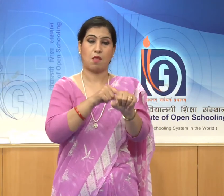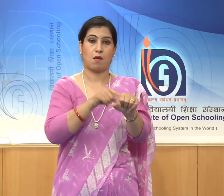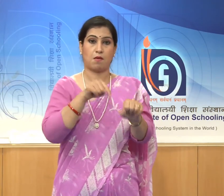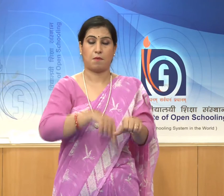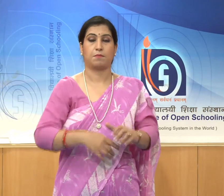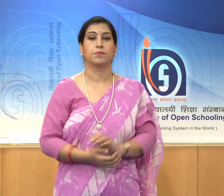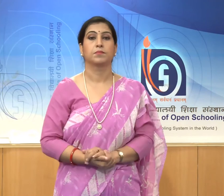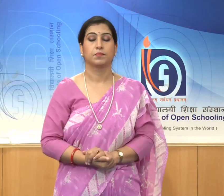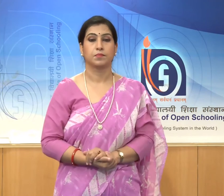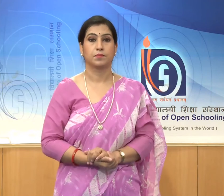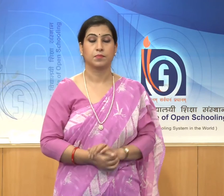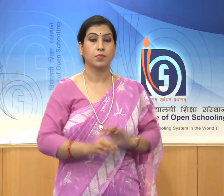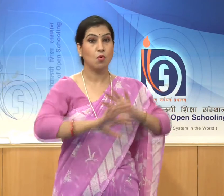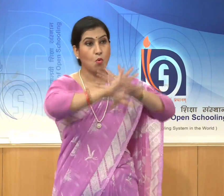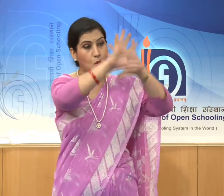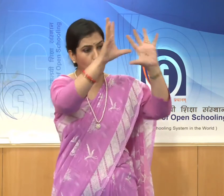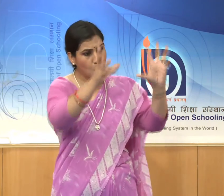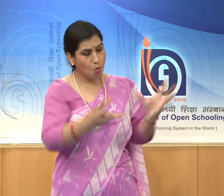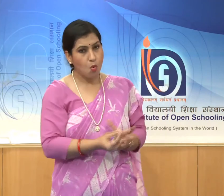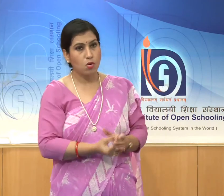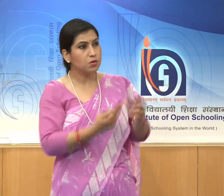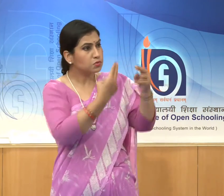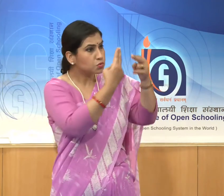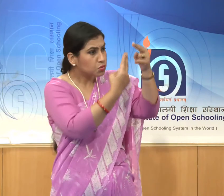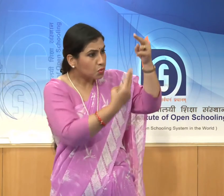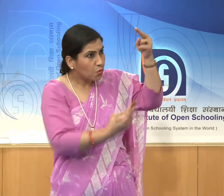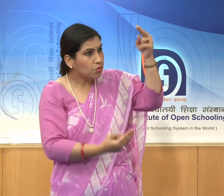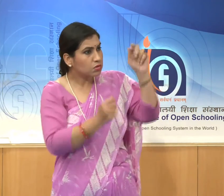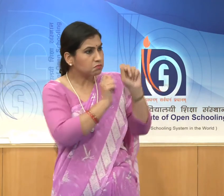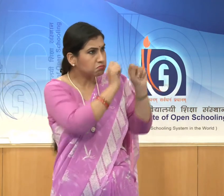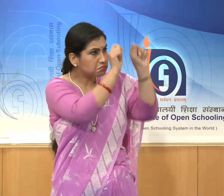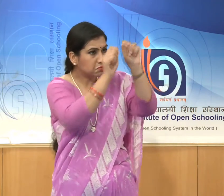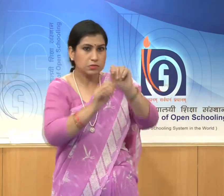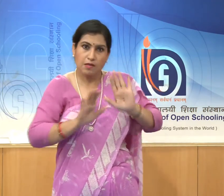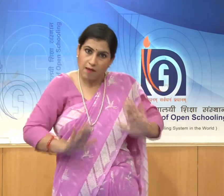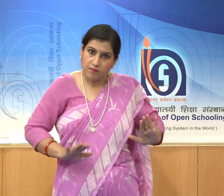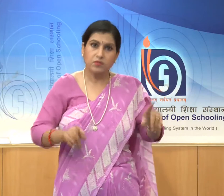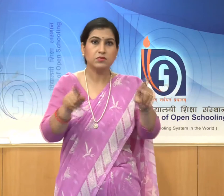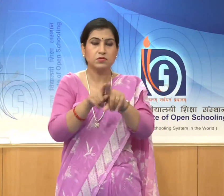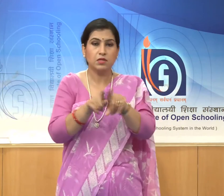The whole incident has been shown in layers.